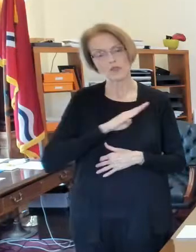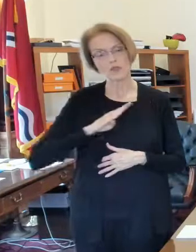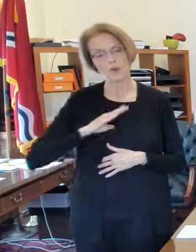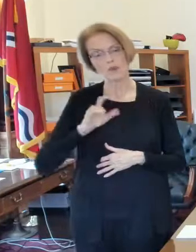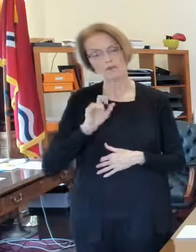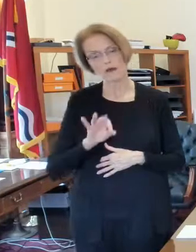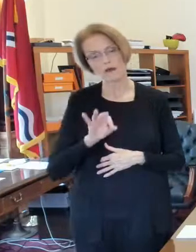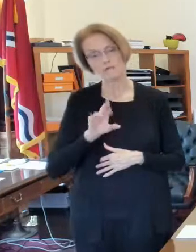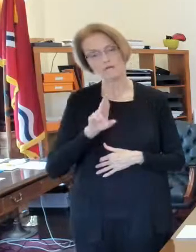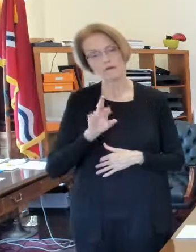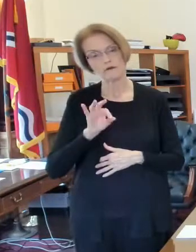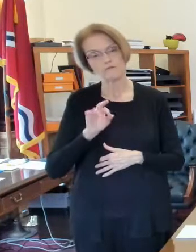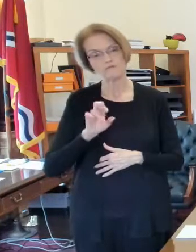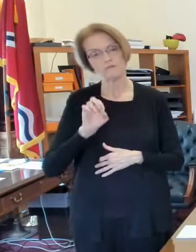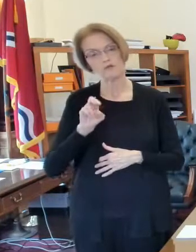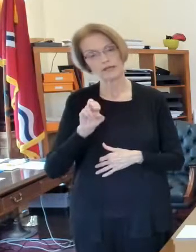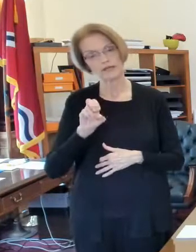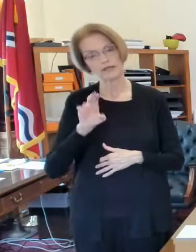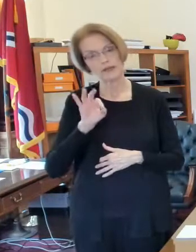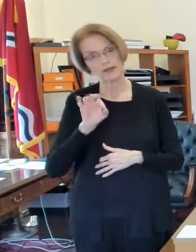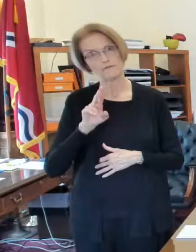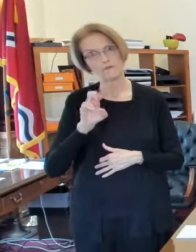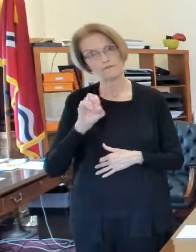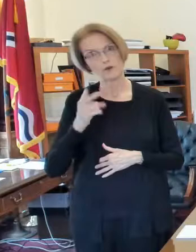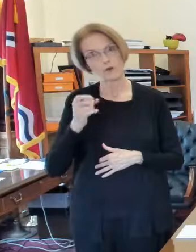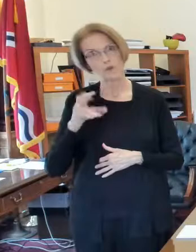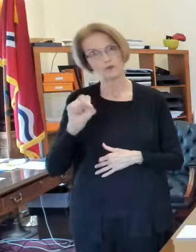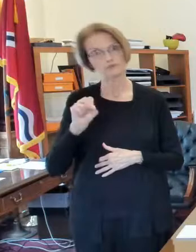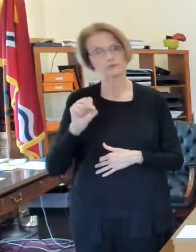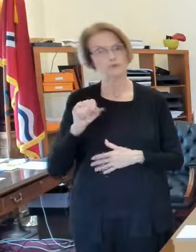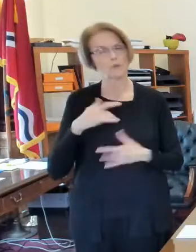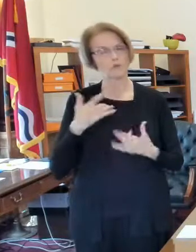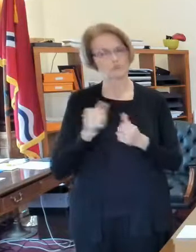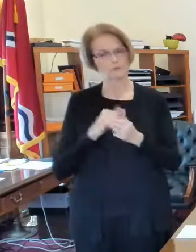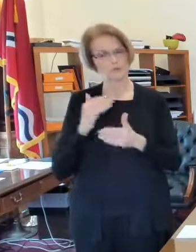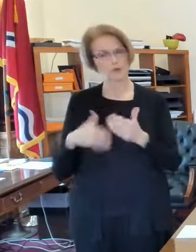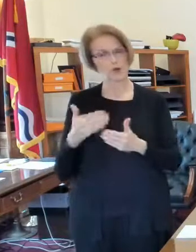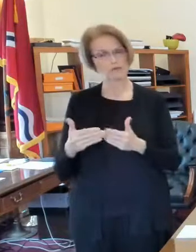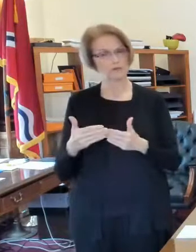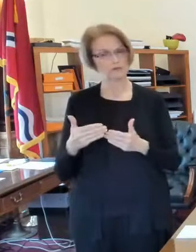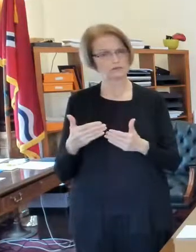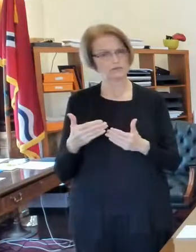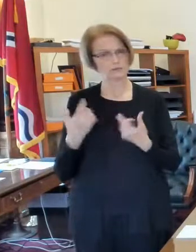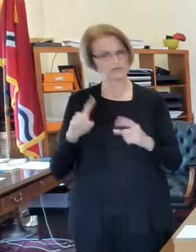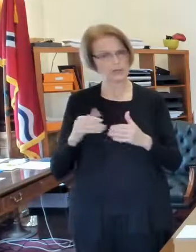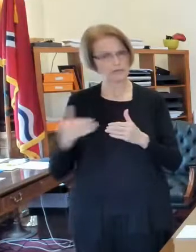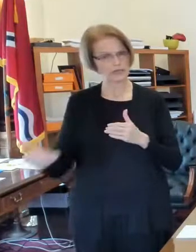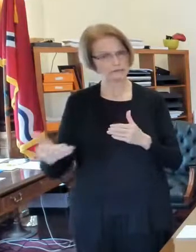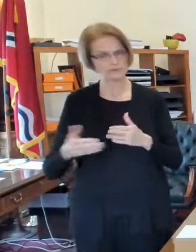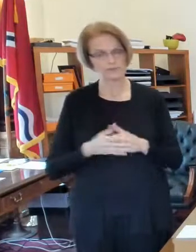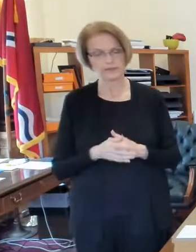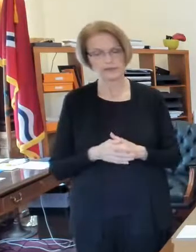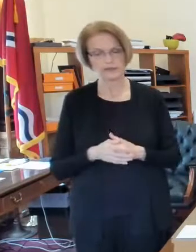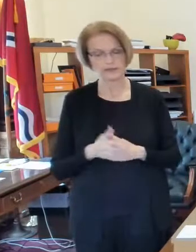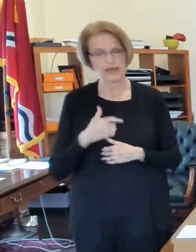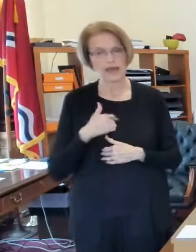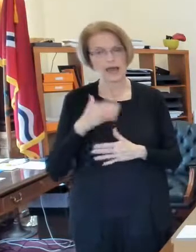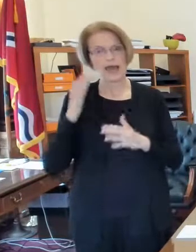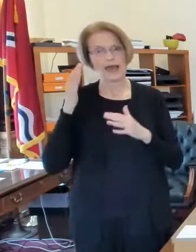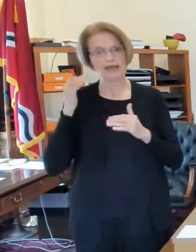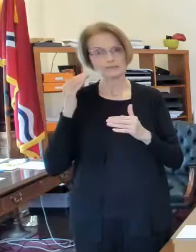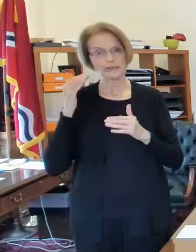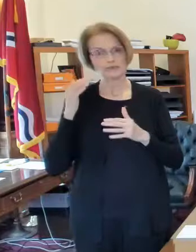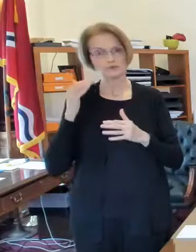do you have an update on that on where that process stands and uh when it'll be moving forward so i expect to uh